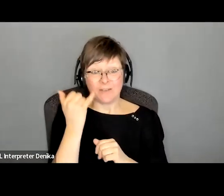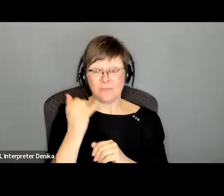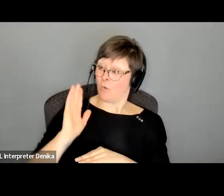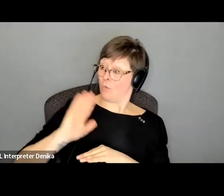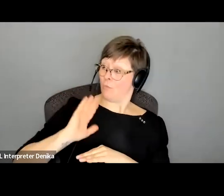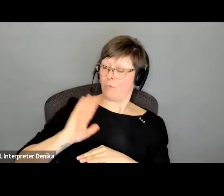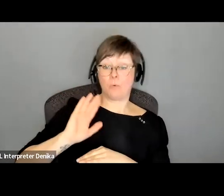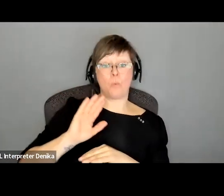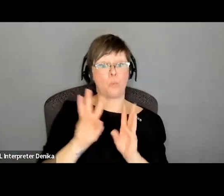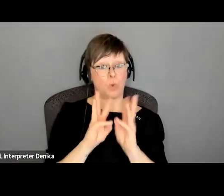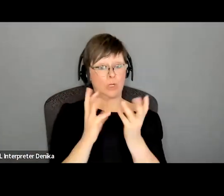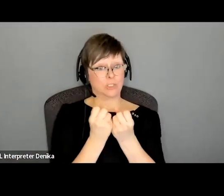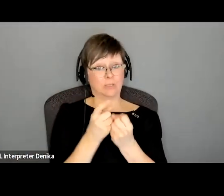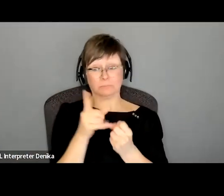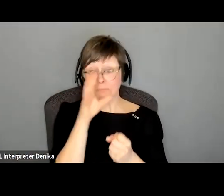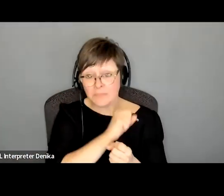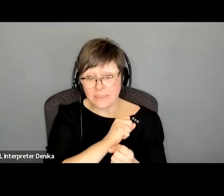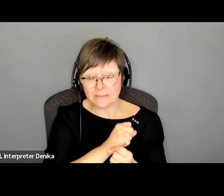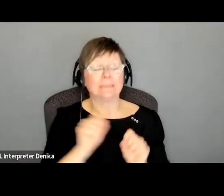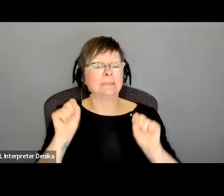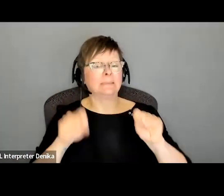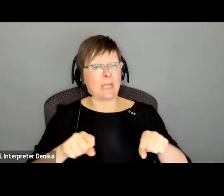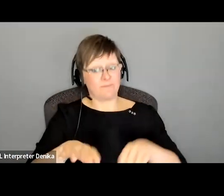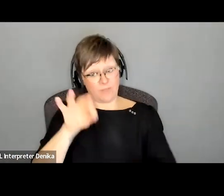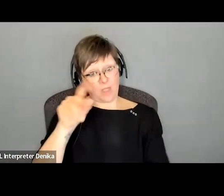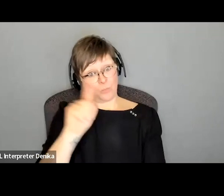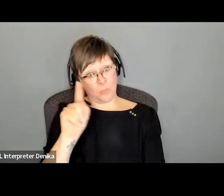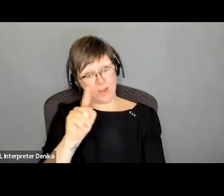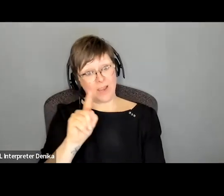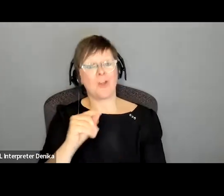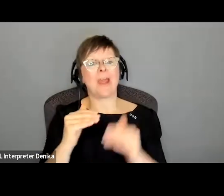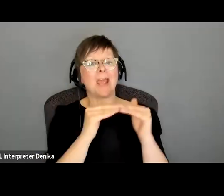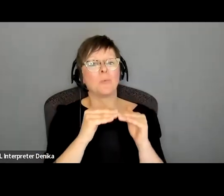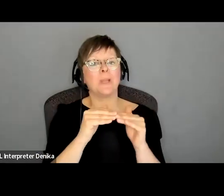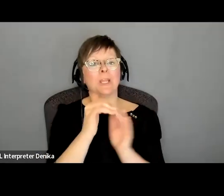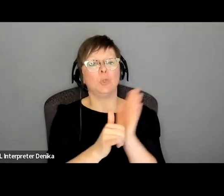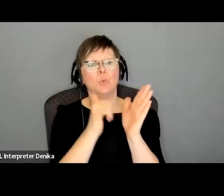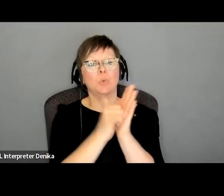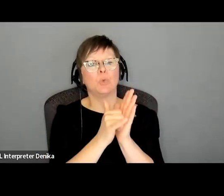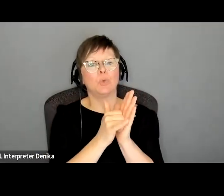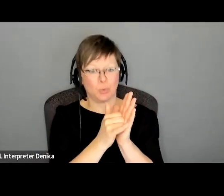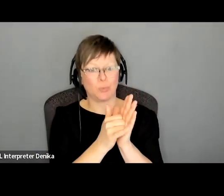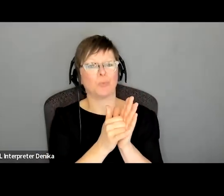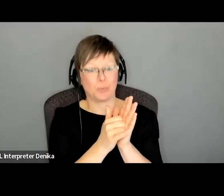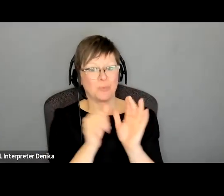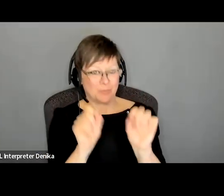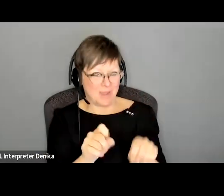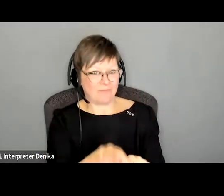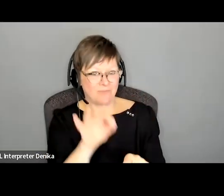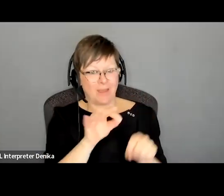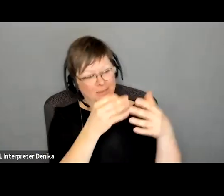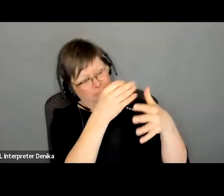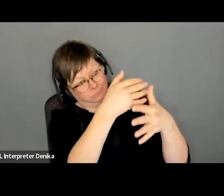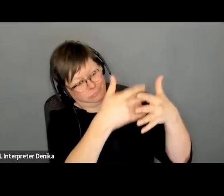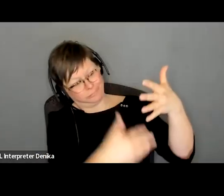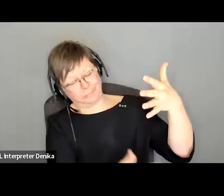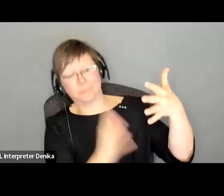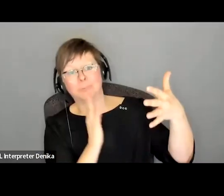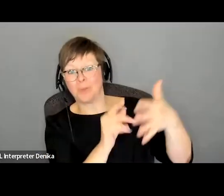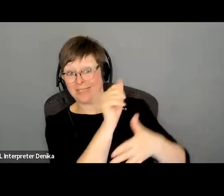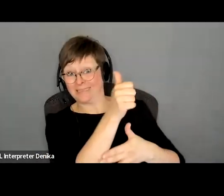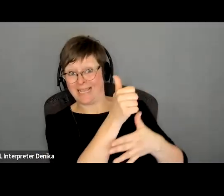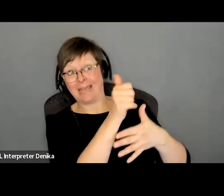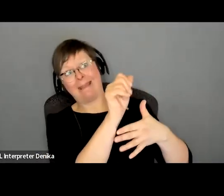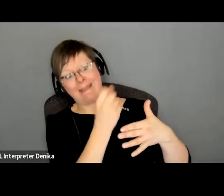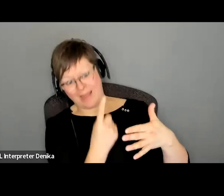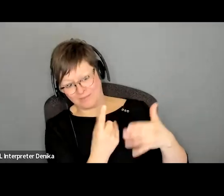workshops you can check them out on equities youtube channel they will all be posted there and uh on behalf of the